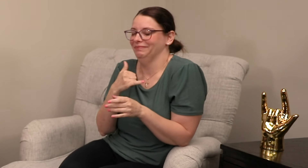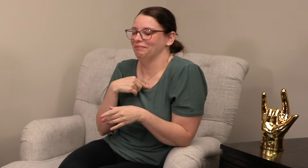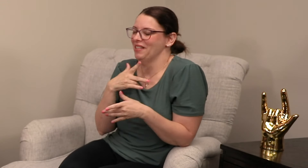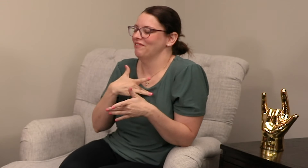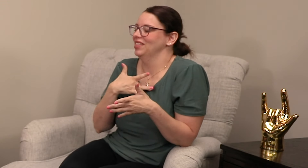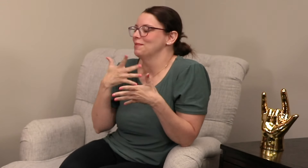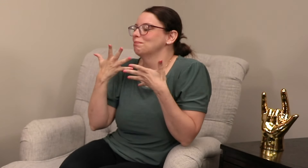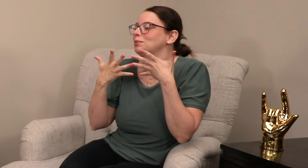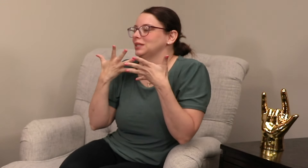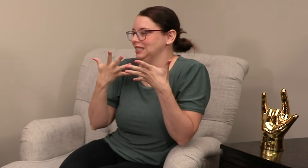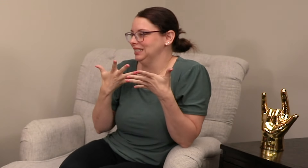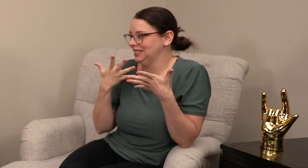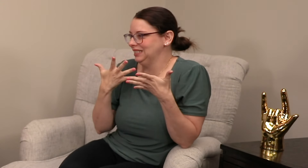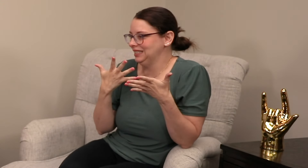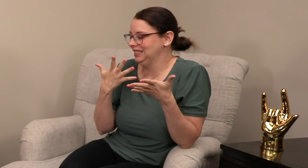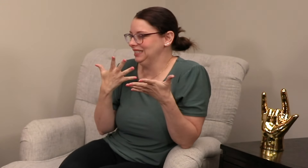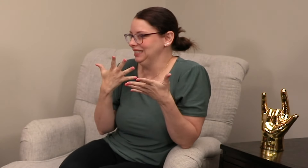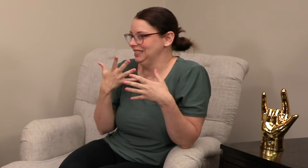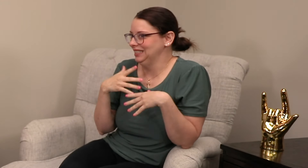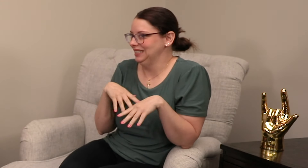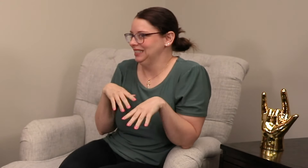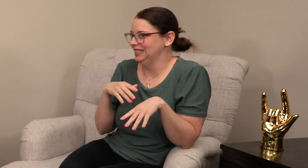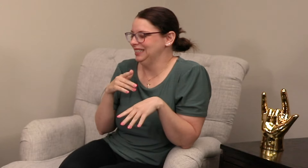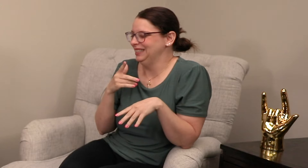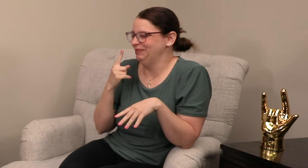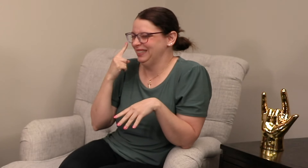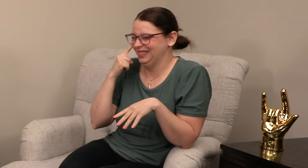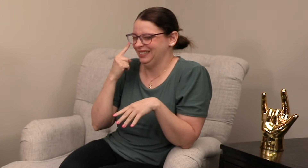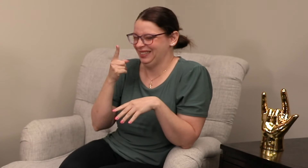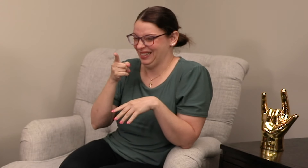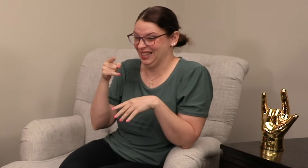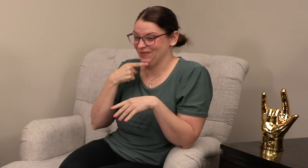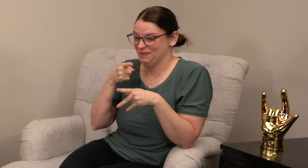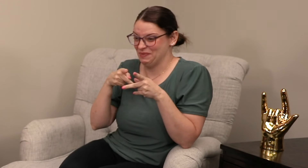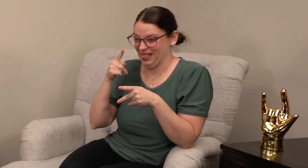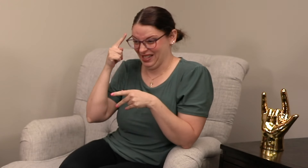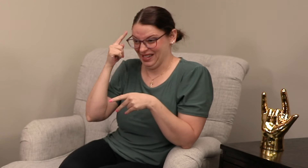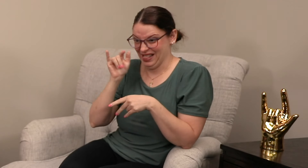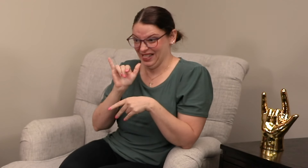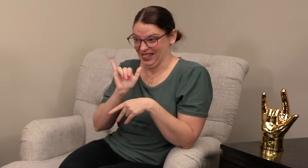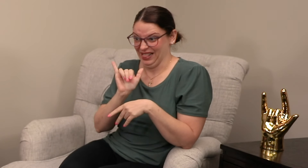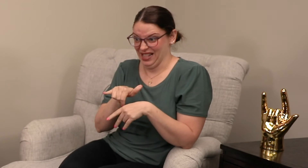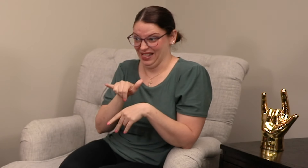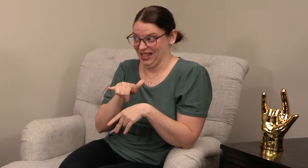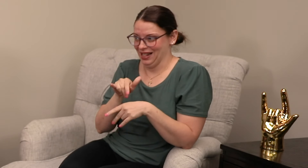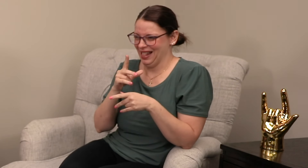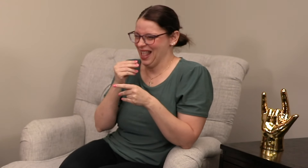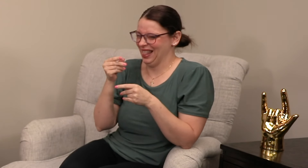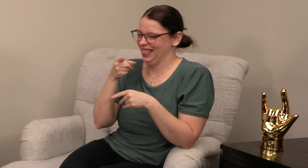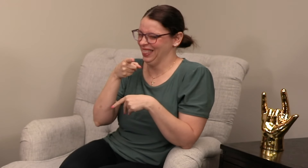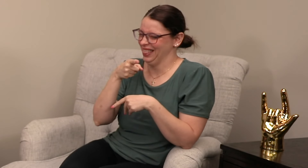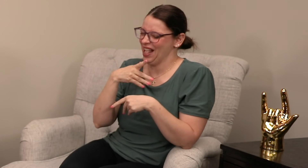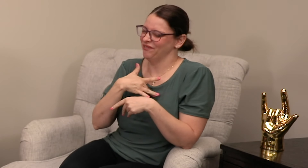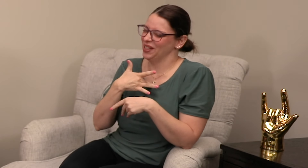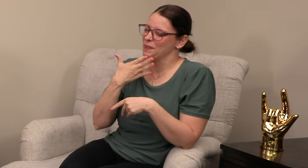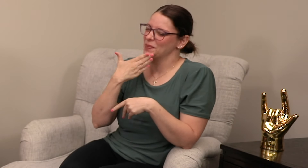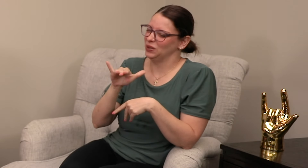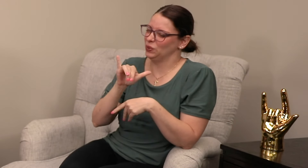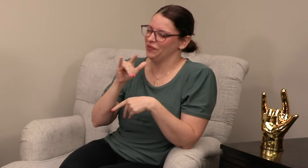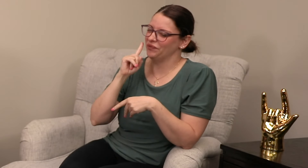There's so many mistakes. And it's embarrassing because I'm thinking, OK, hearing people think that that is right. And